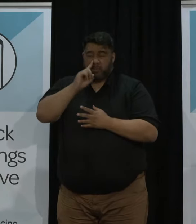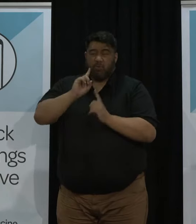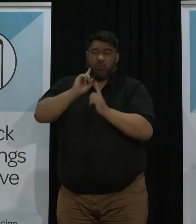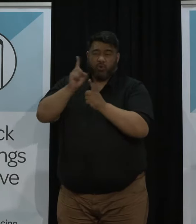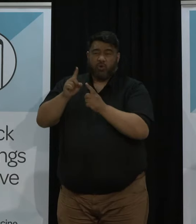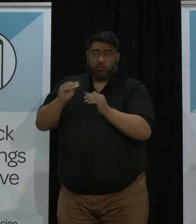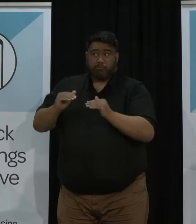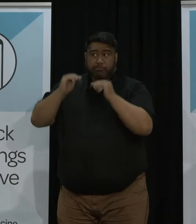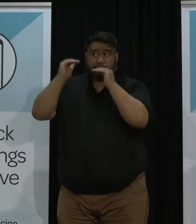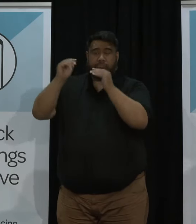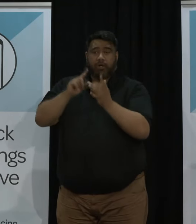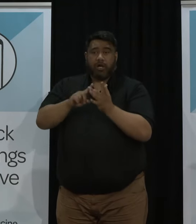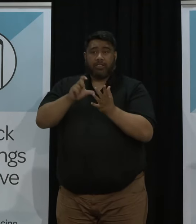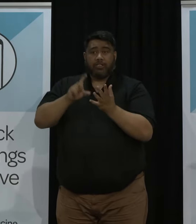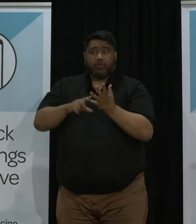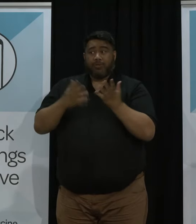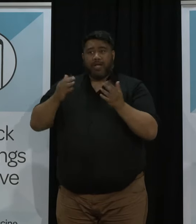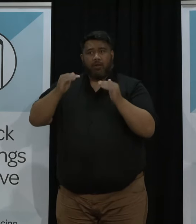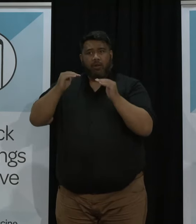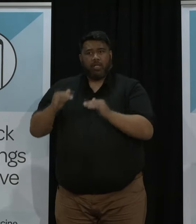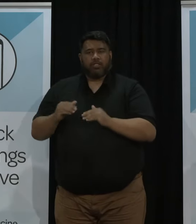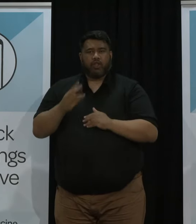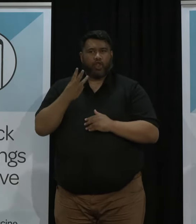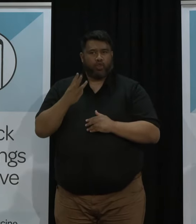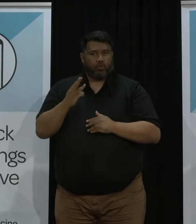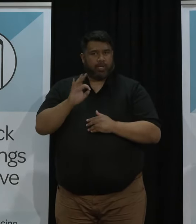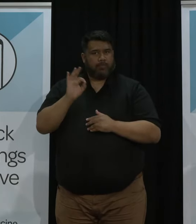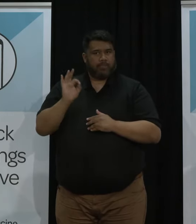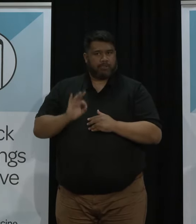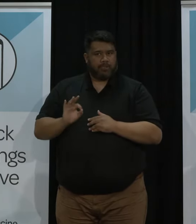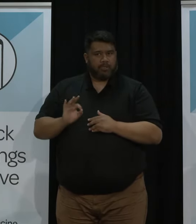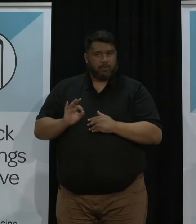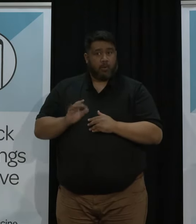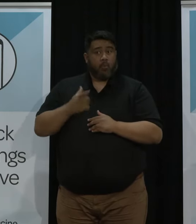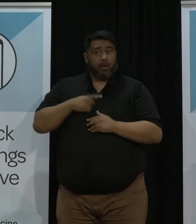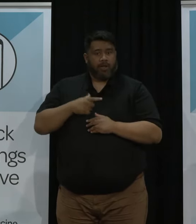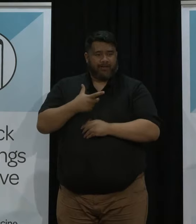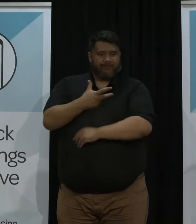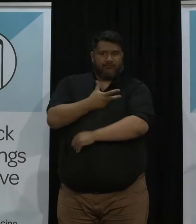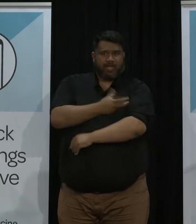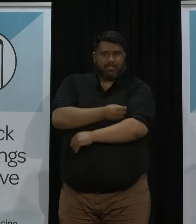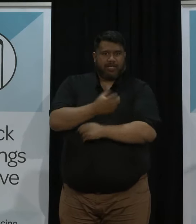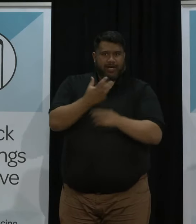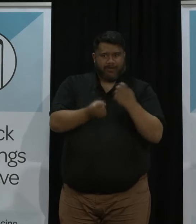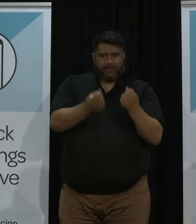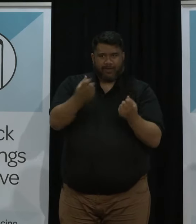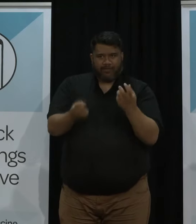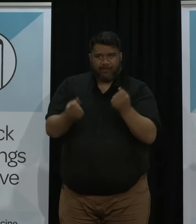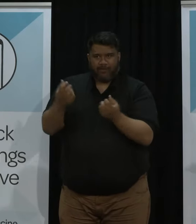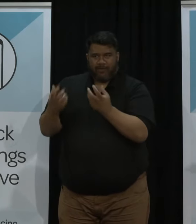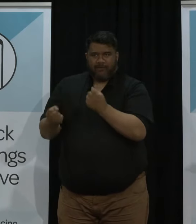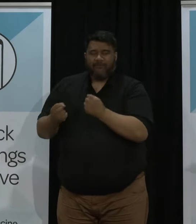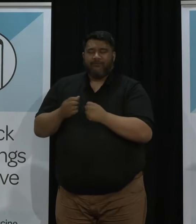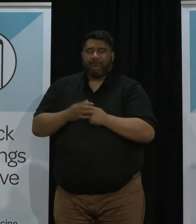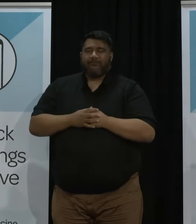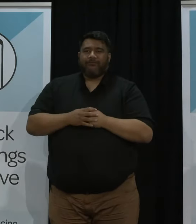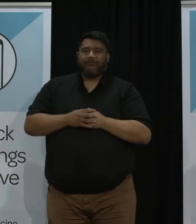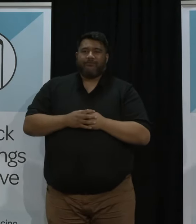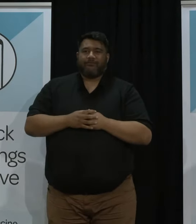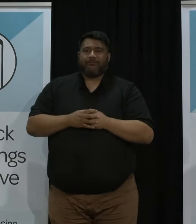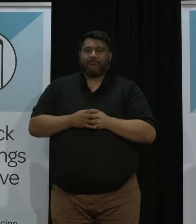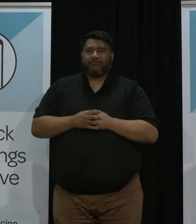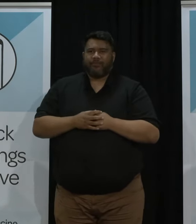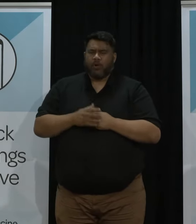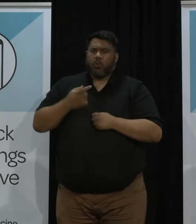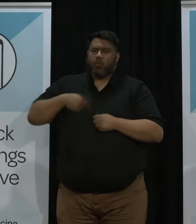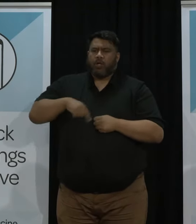earlier on in the pandemic We've made sure Pharmac can continue to secure early access to new and promising COVID medicines as soon